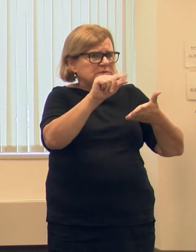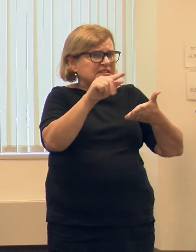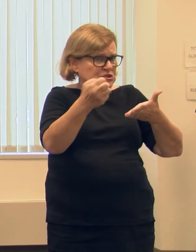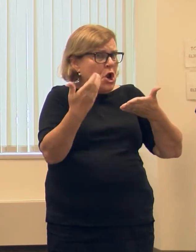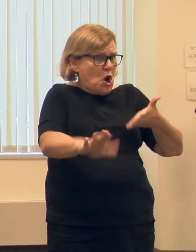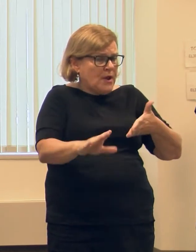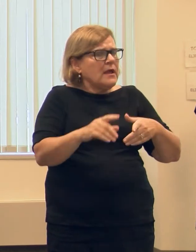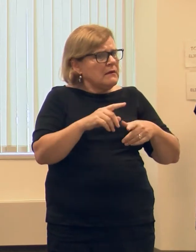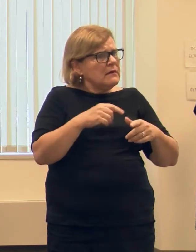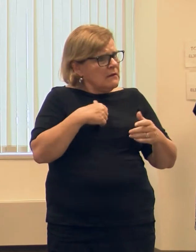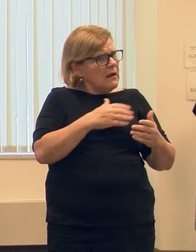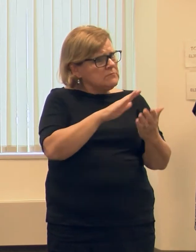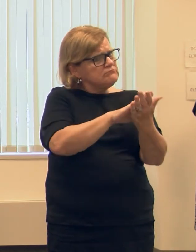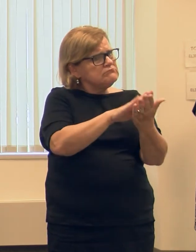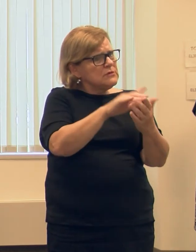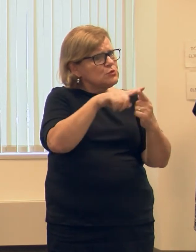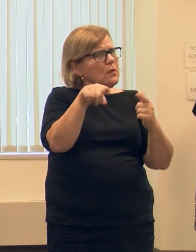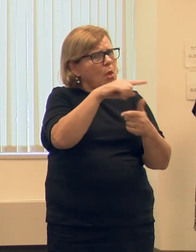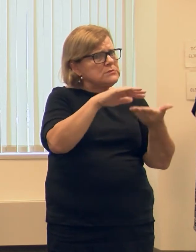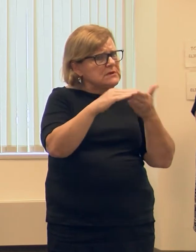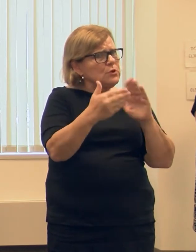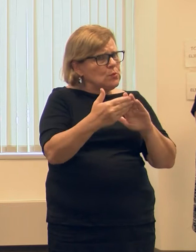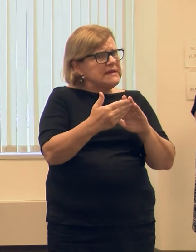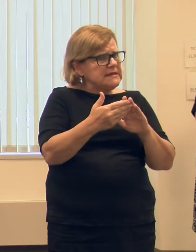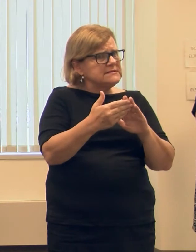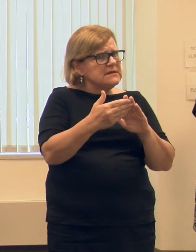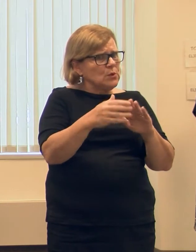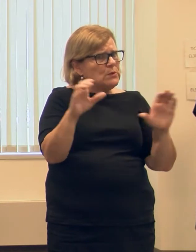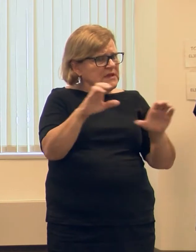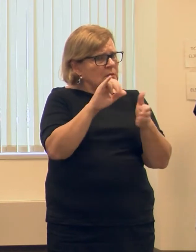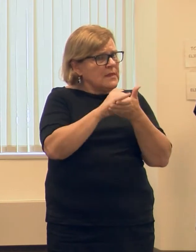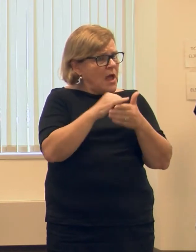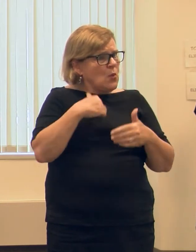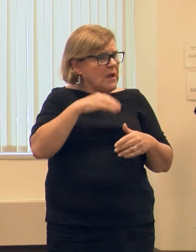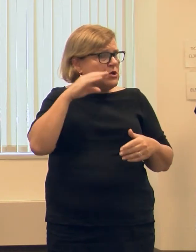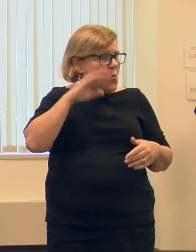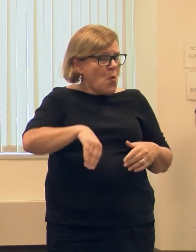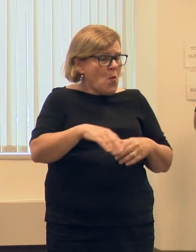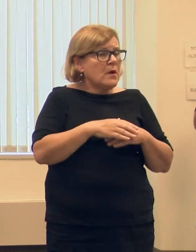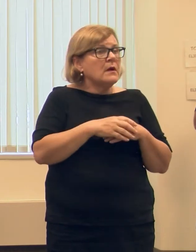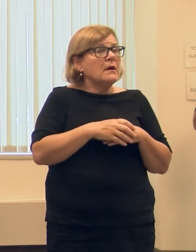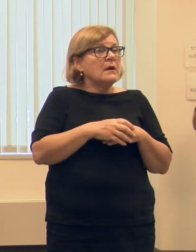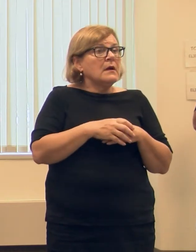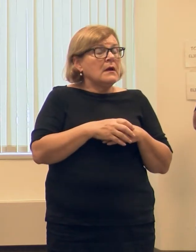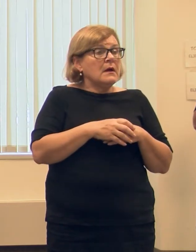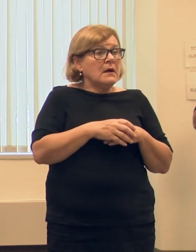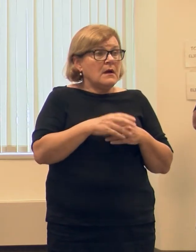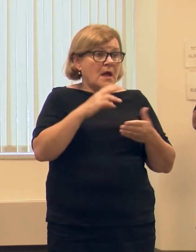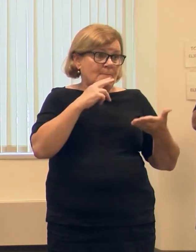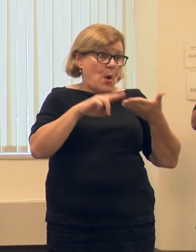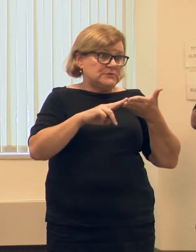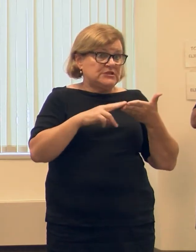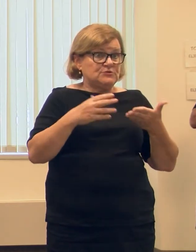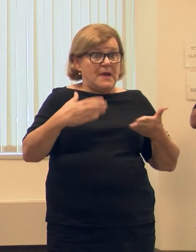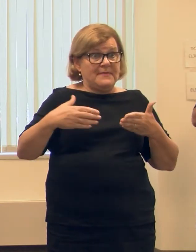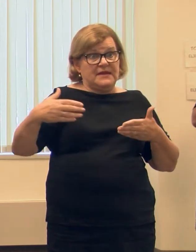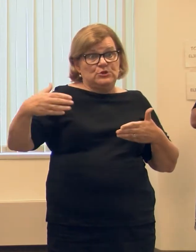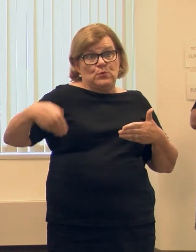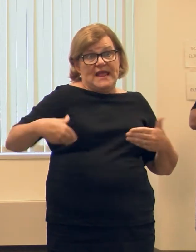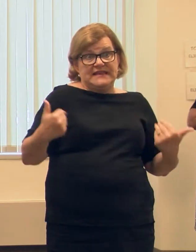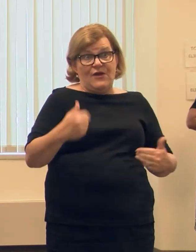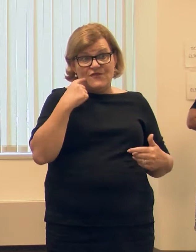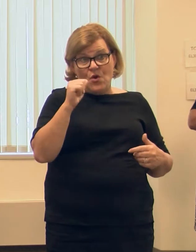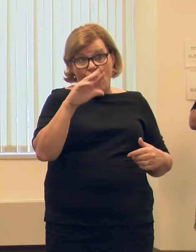I congratulate those communities who have done that. And we know that while postage might be too late for the August